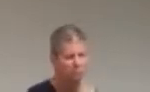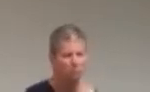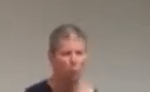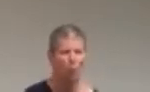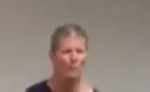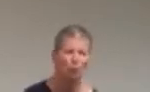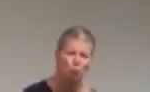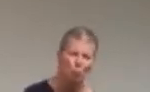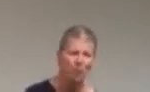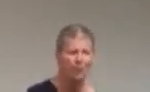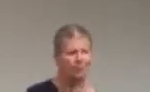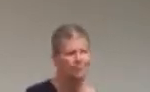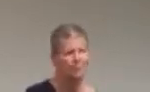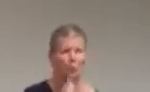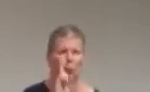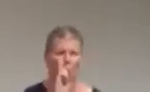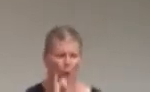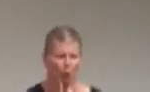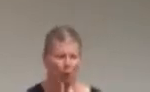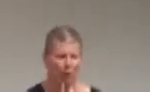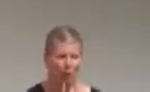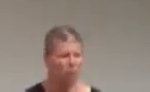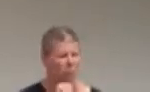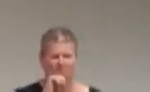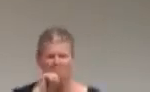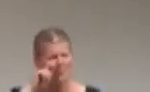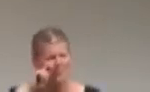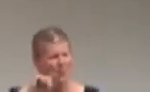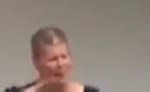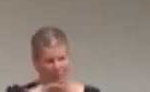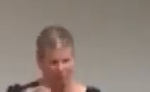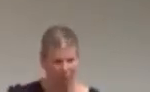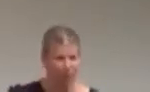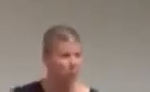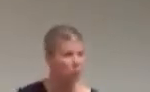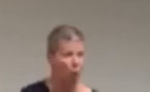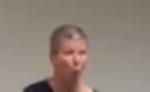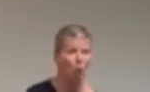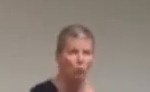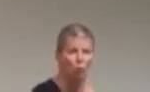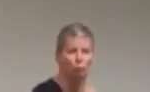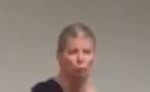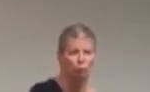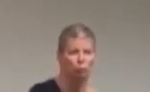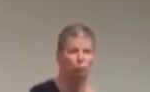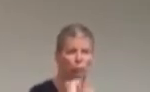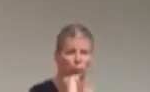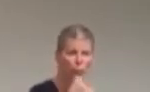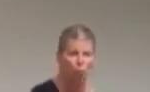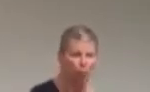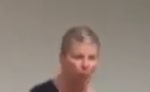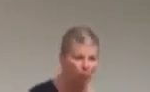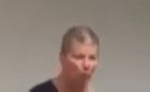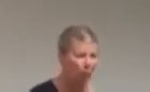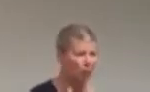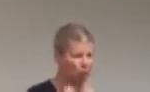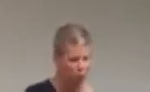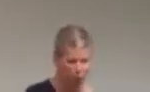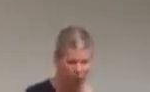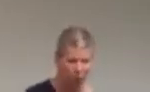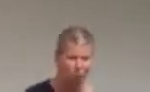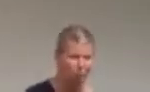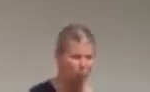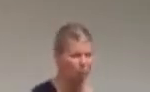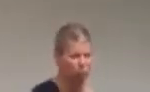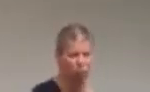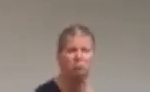romantic relationships work. We're engaging also with queer communities, with transgender communities,